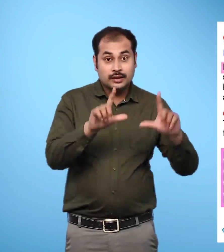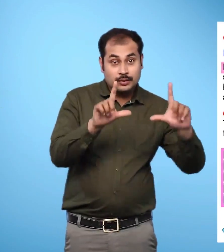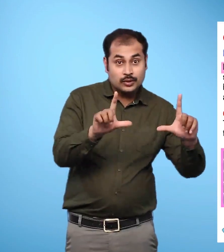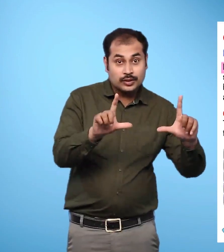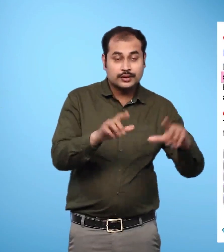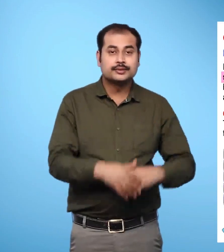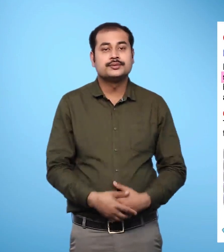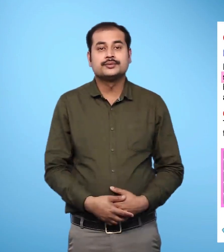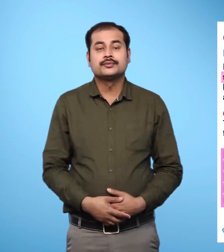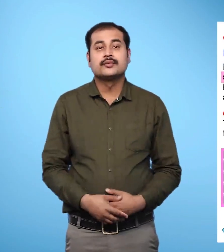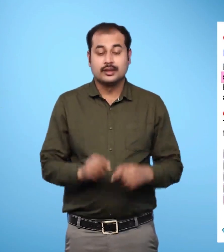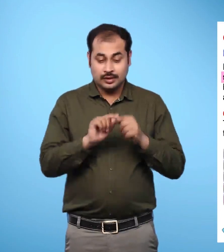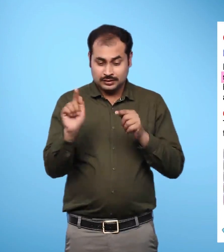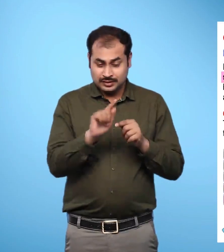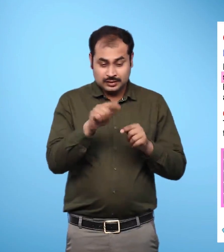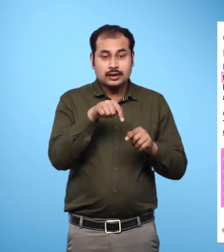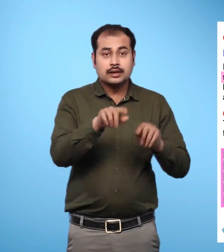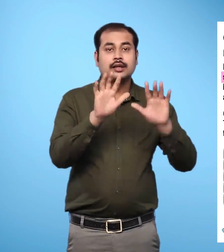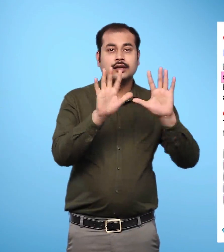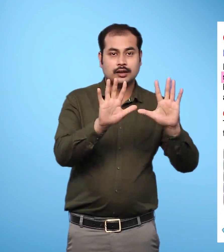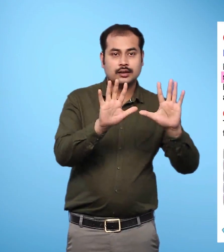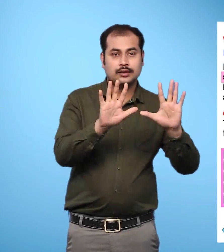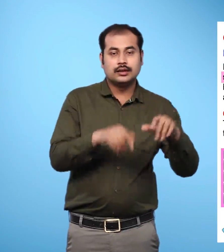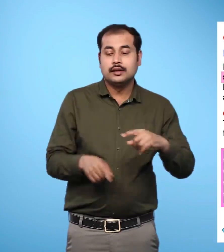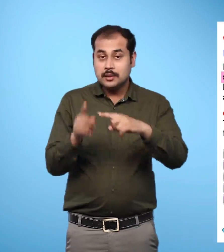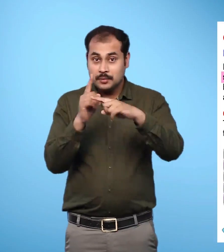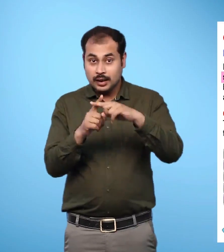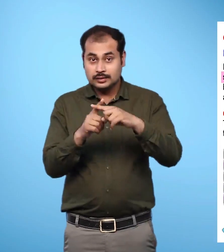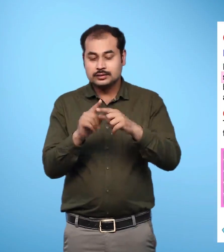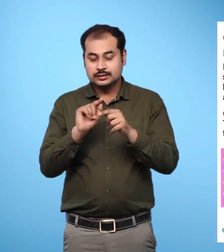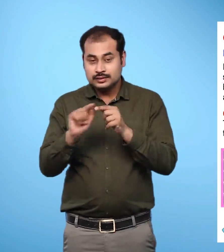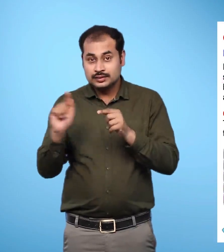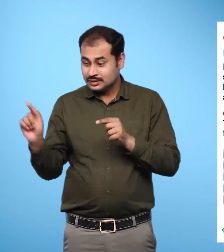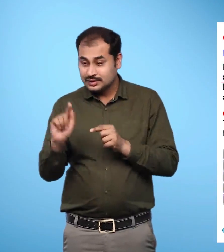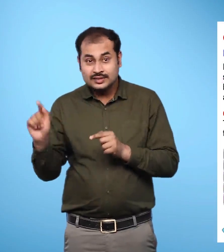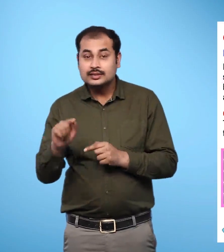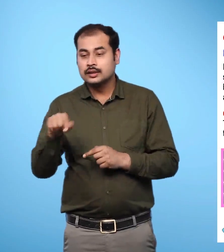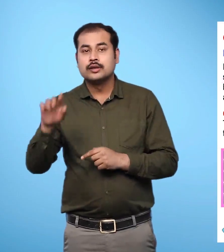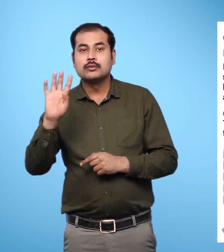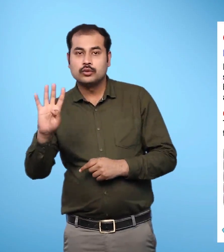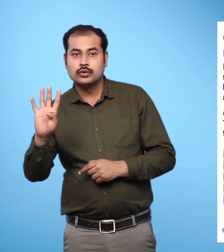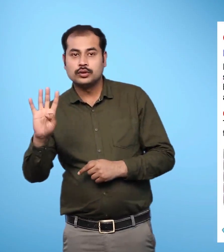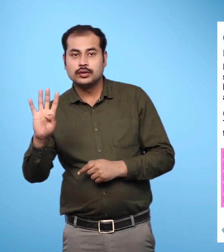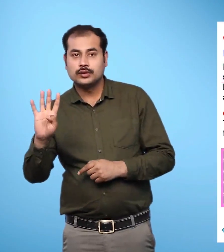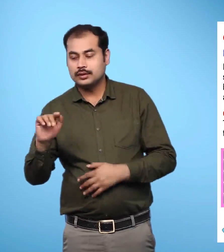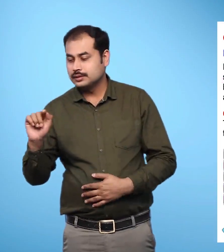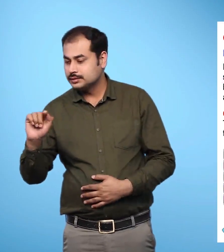matchsticks plus 4 matchsticks. After the equal to sign,